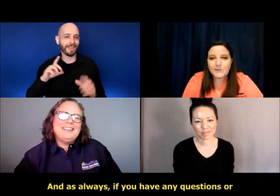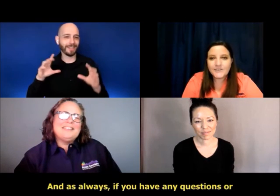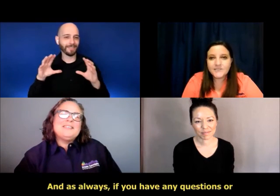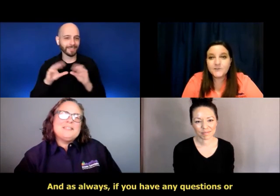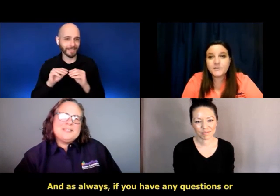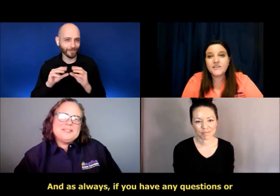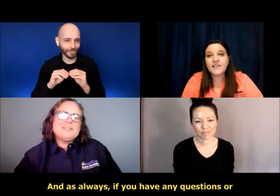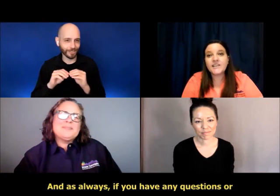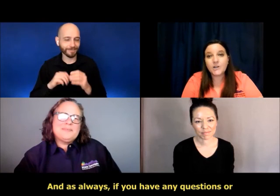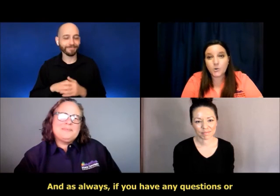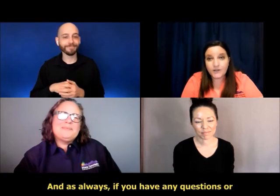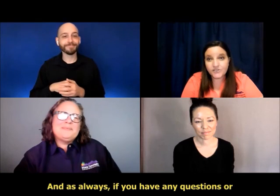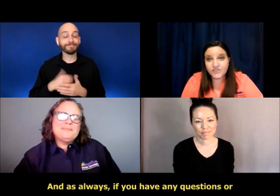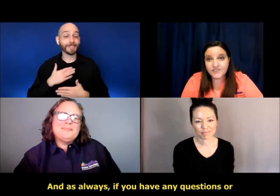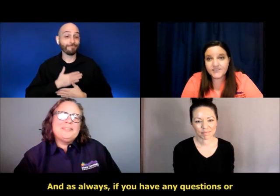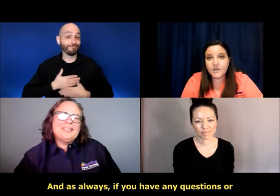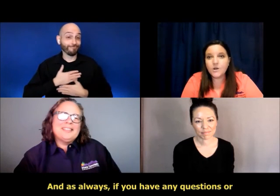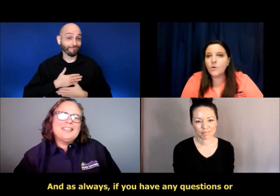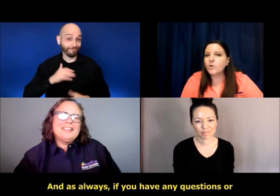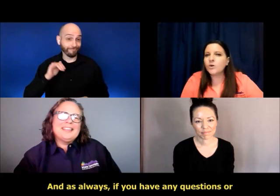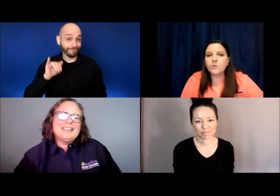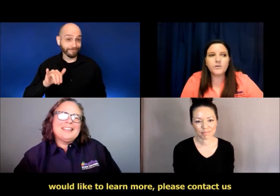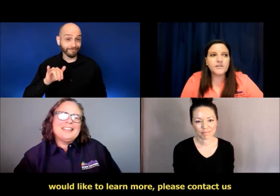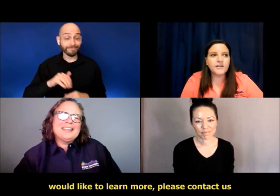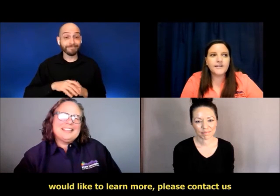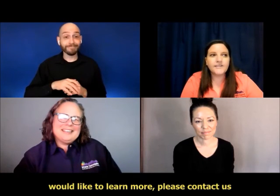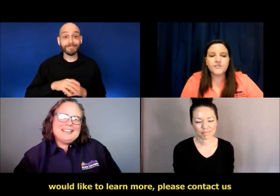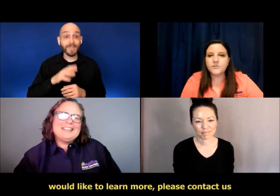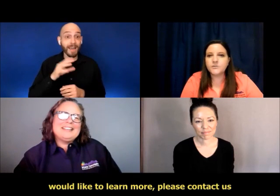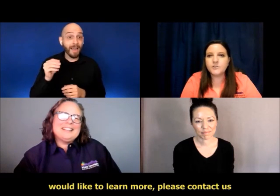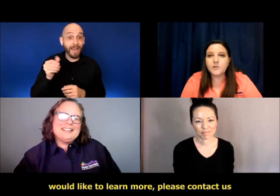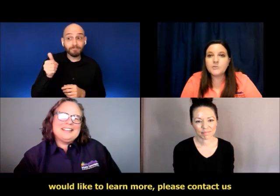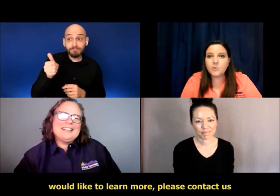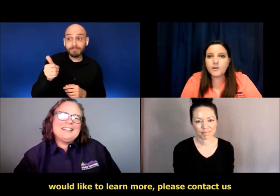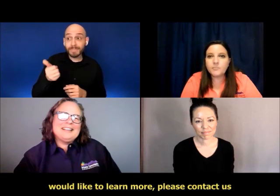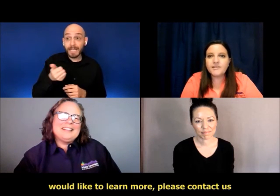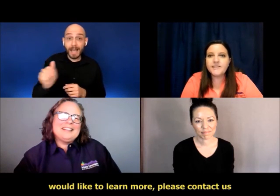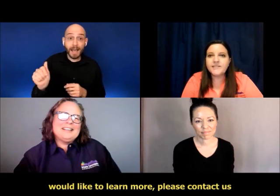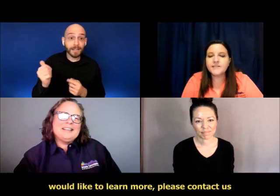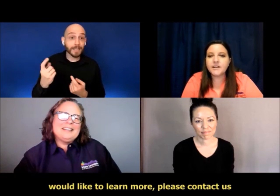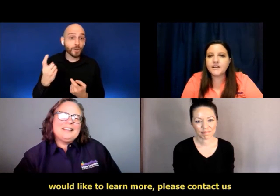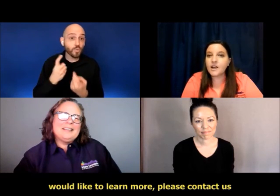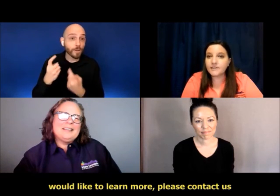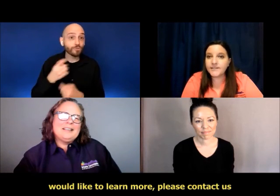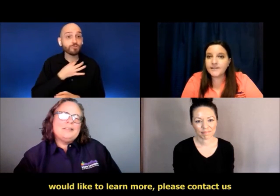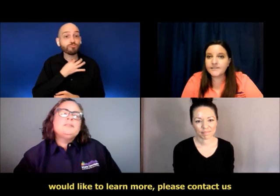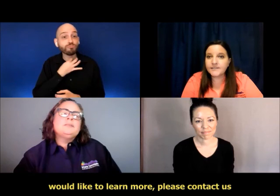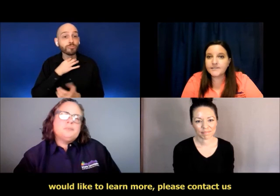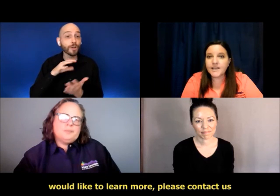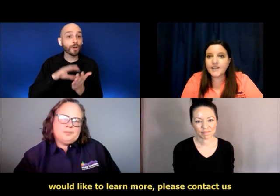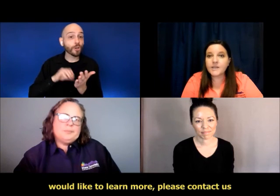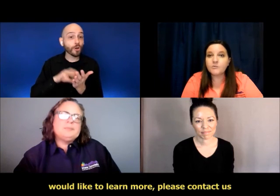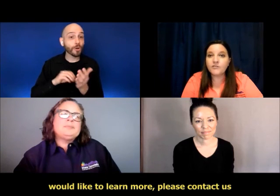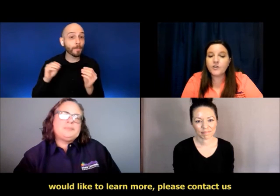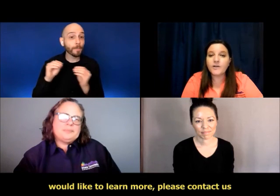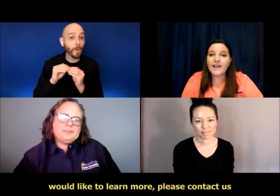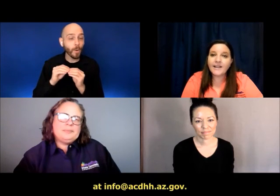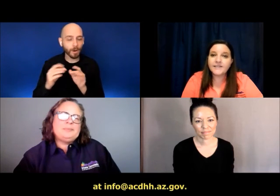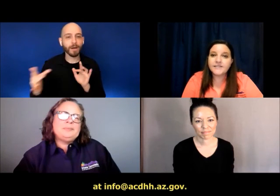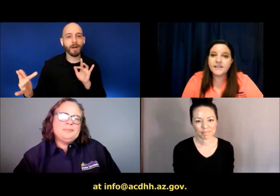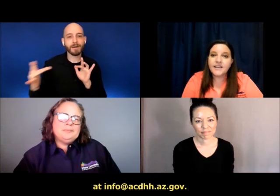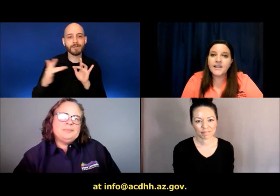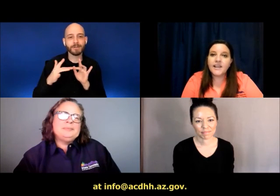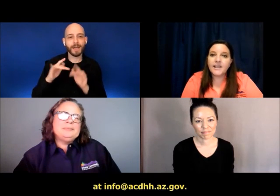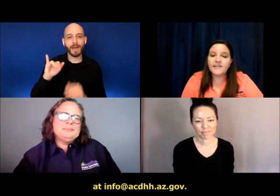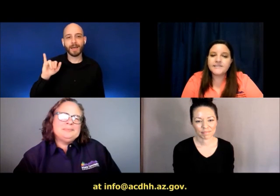And as always, if you have any questions or would like to learn more, please, uh, contact us at info